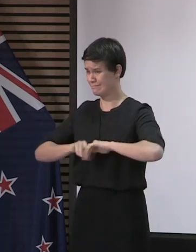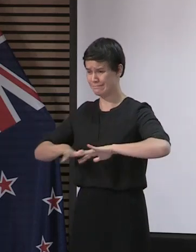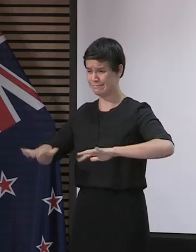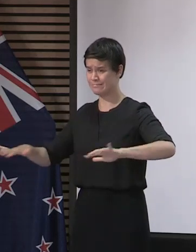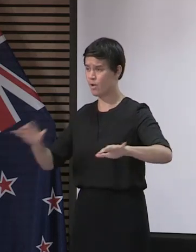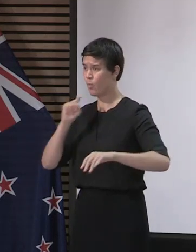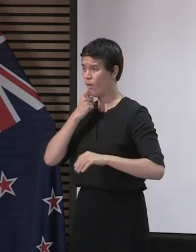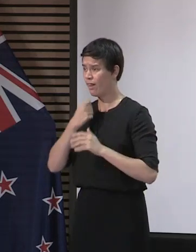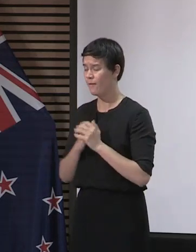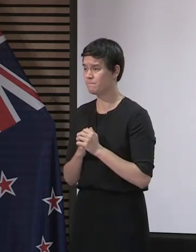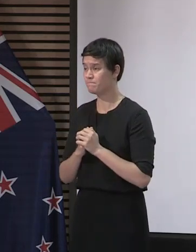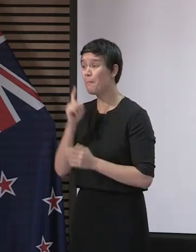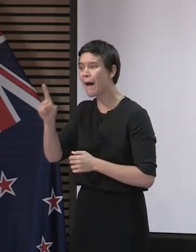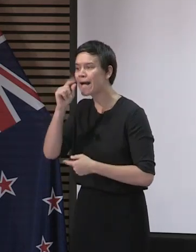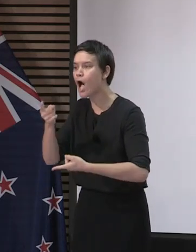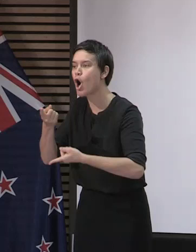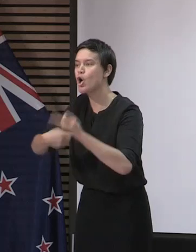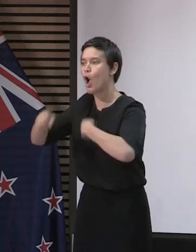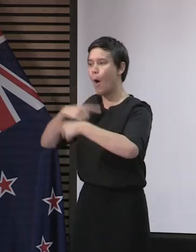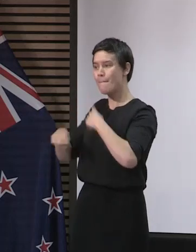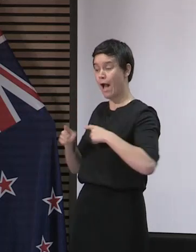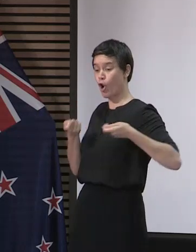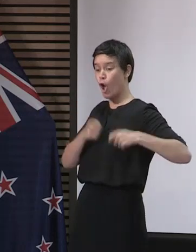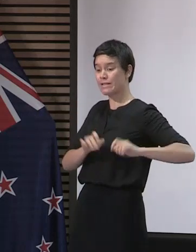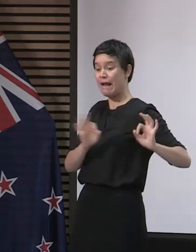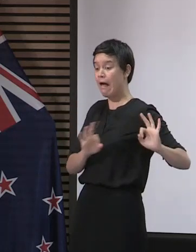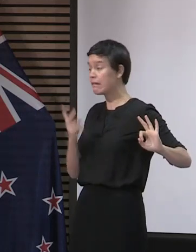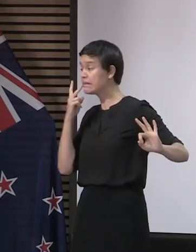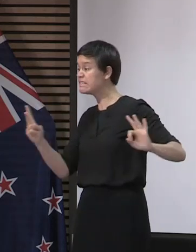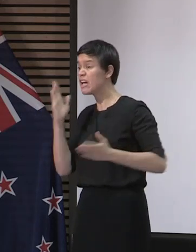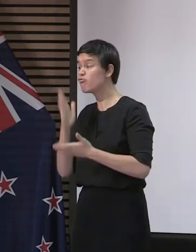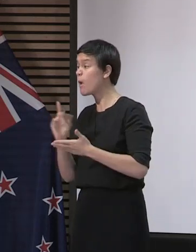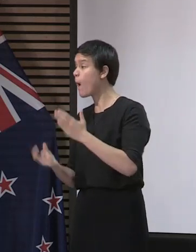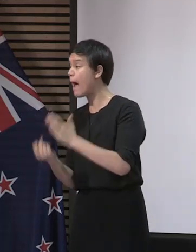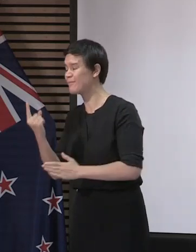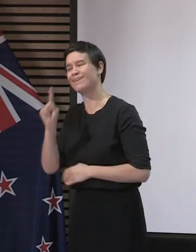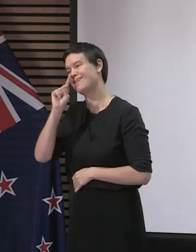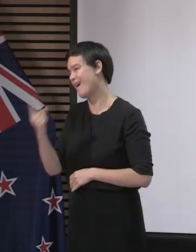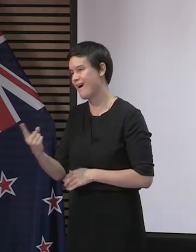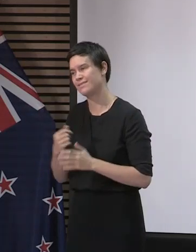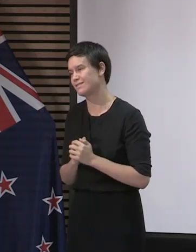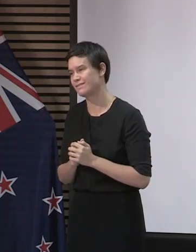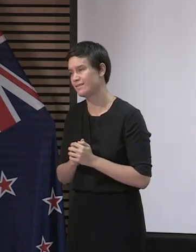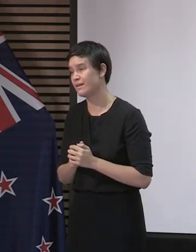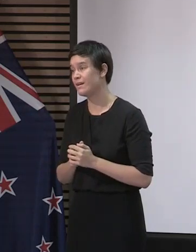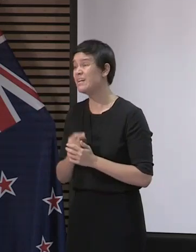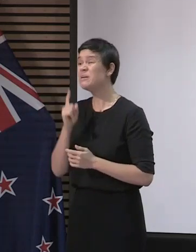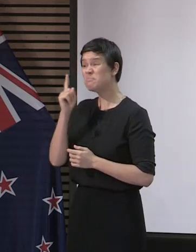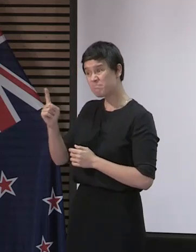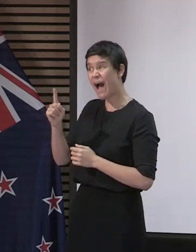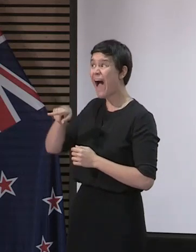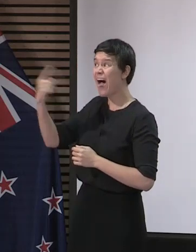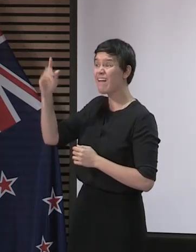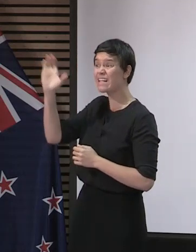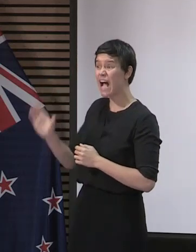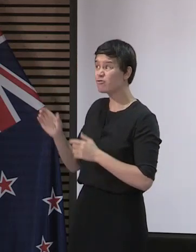happened without our Level 4 restrictions. But we can look overseas and see that this devastating scenario has played out in many